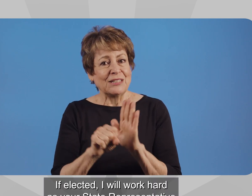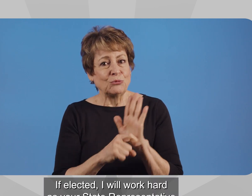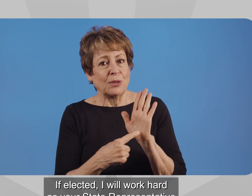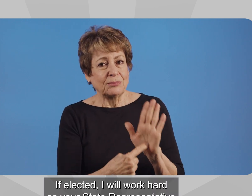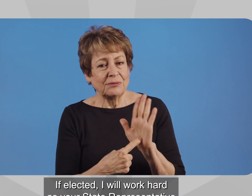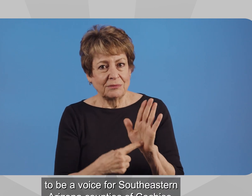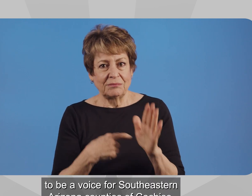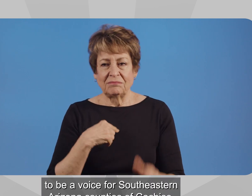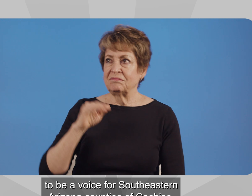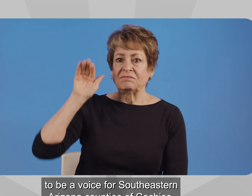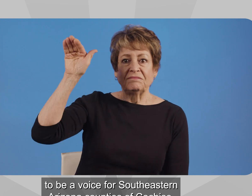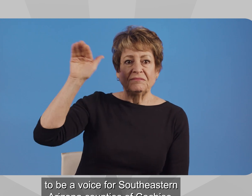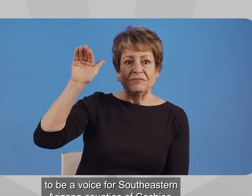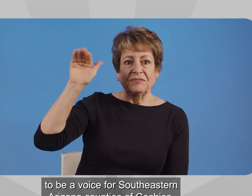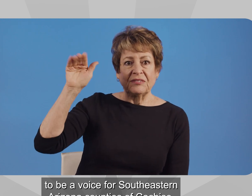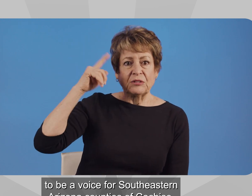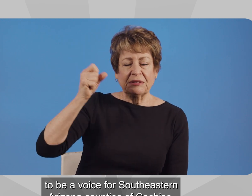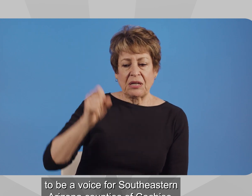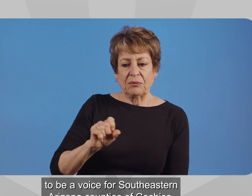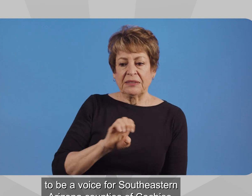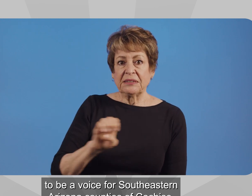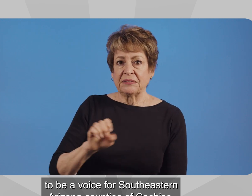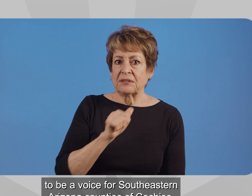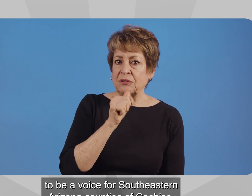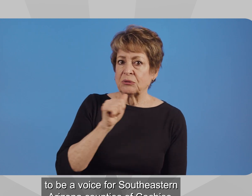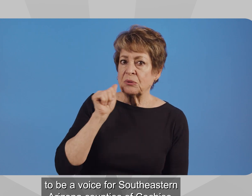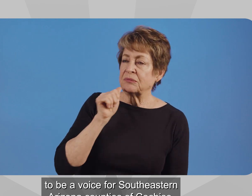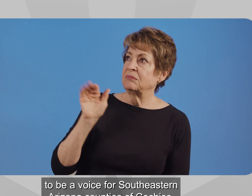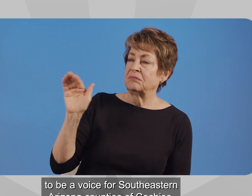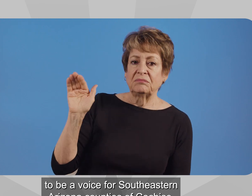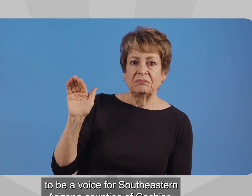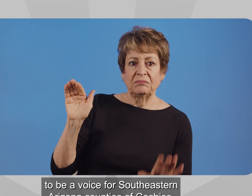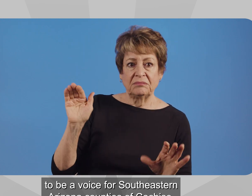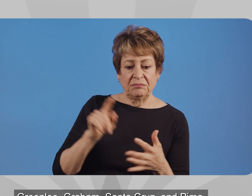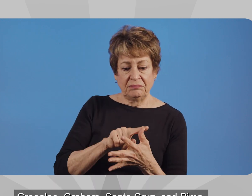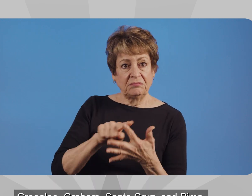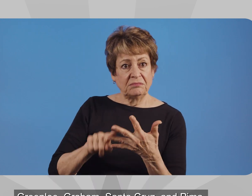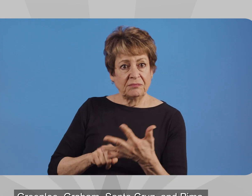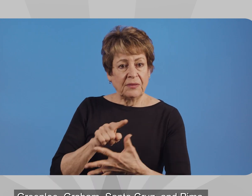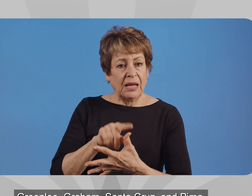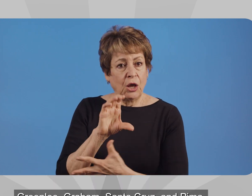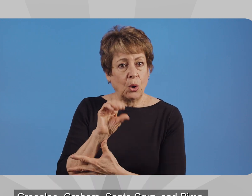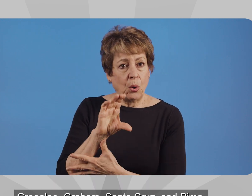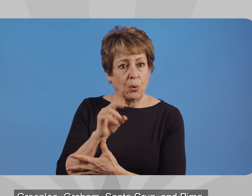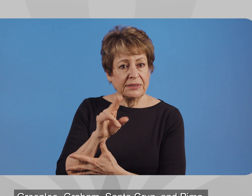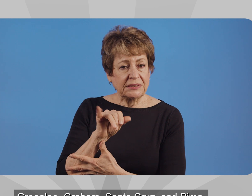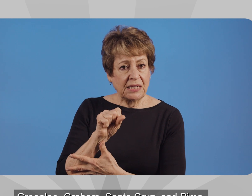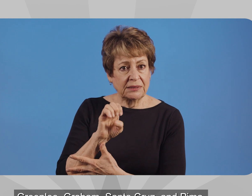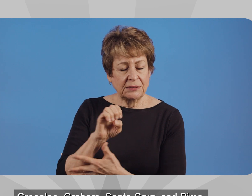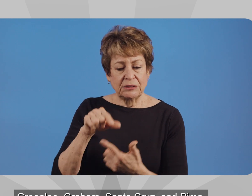state representative to be a voice for southeastern Arizona counties of Cochise, Greenlee, Graham,